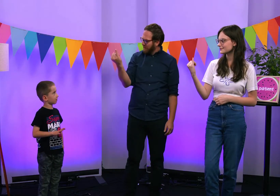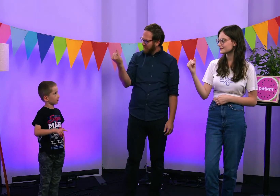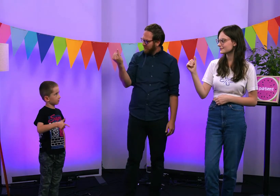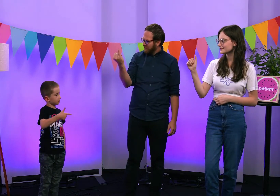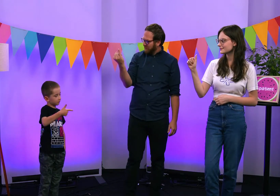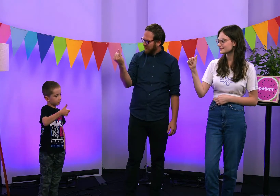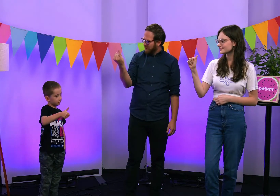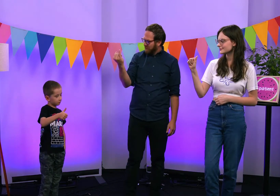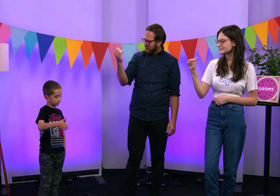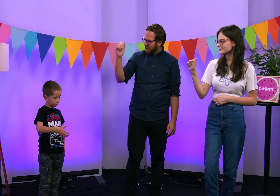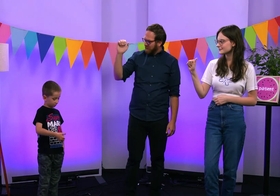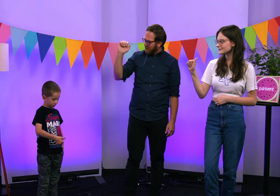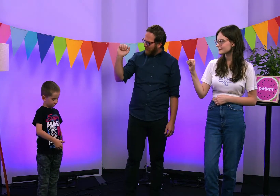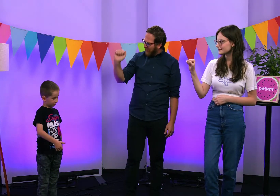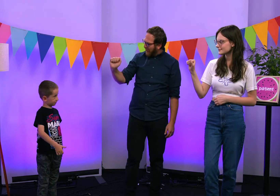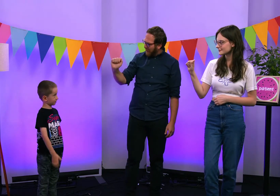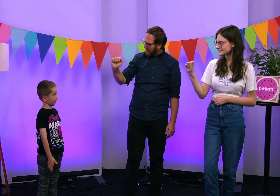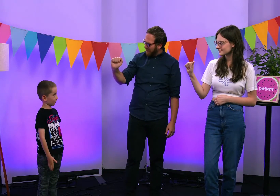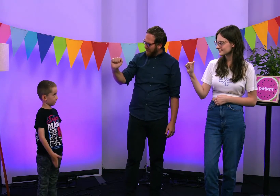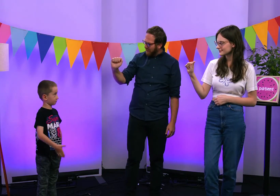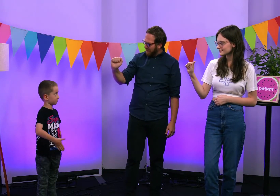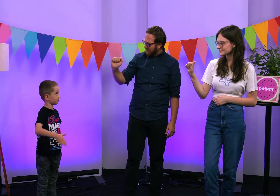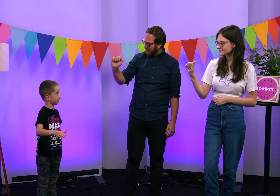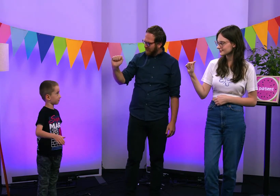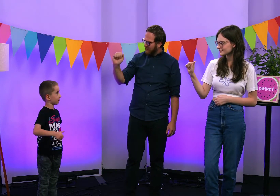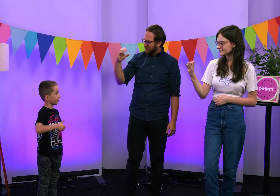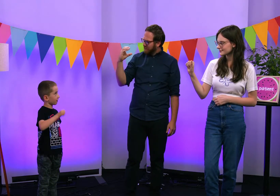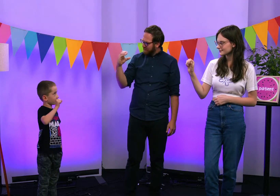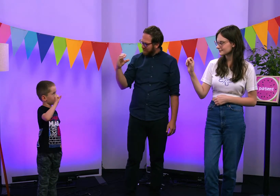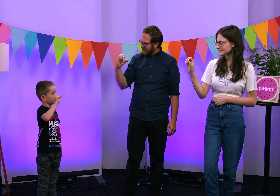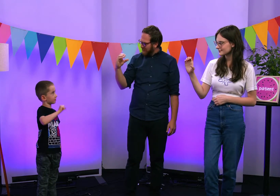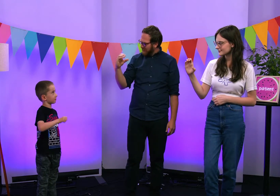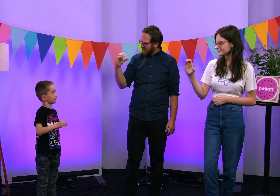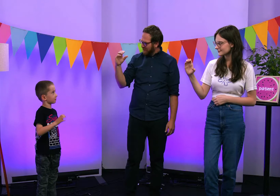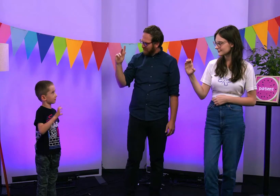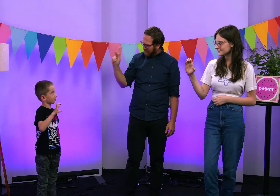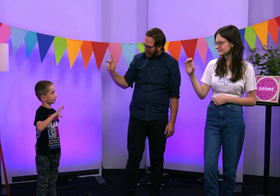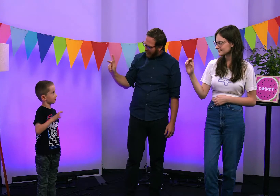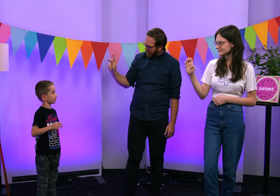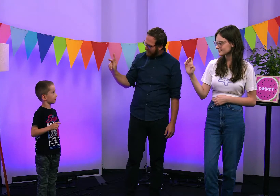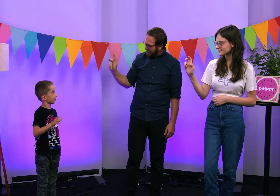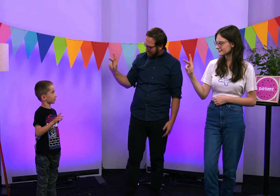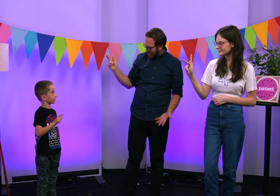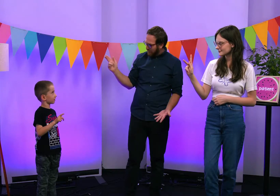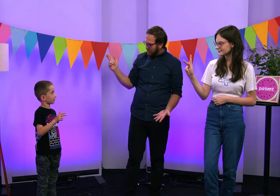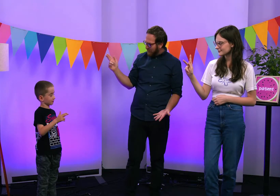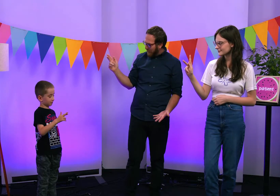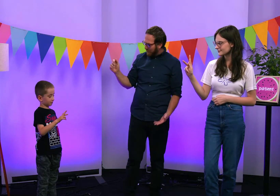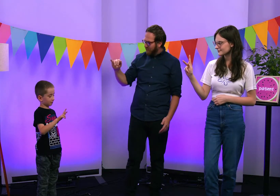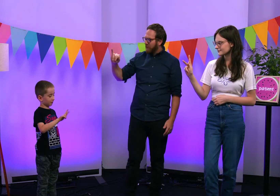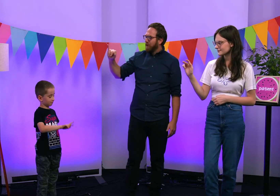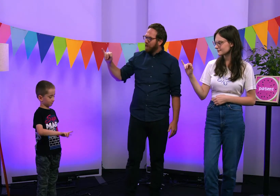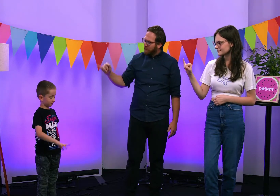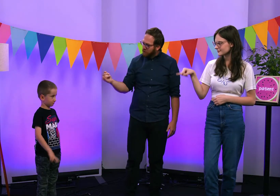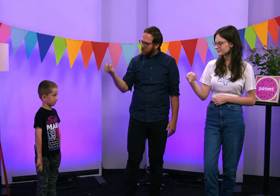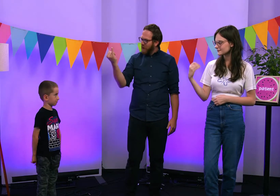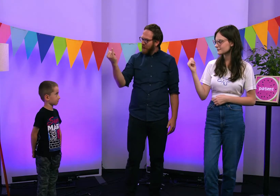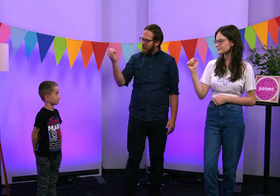-A-C-K? Is that how you spell your name? J